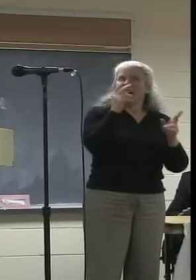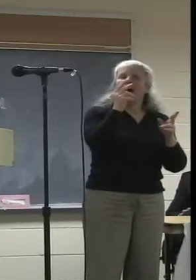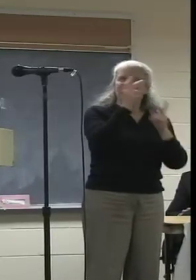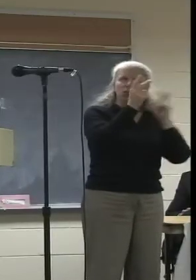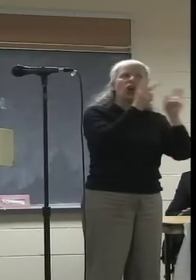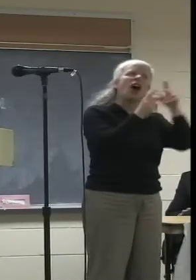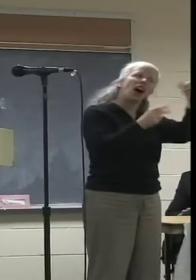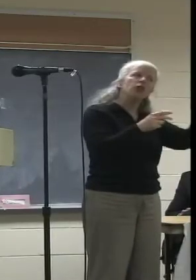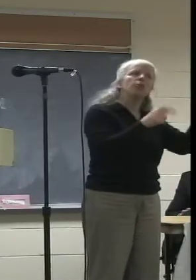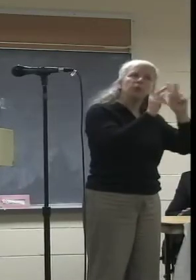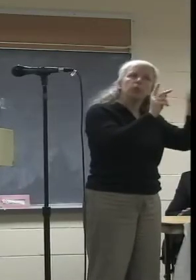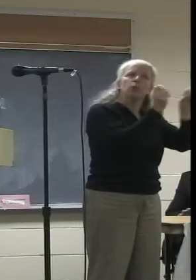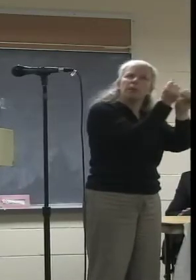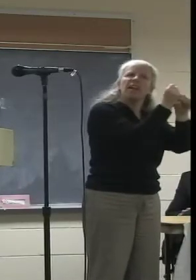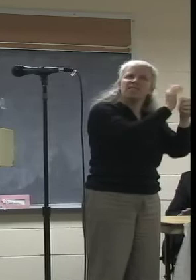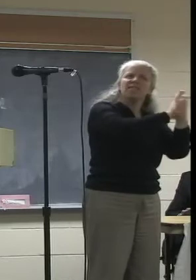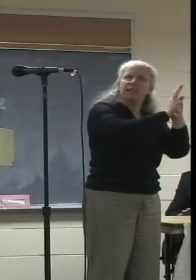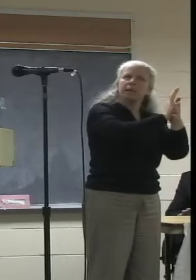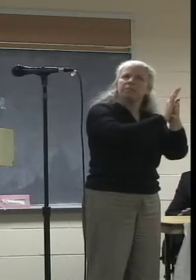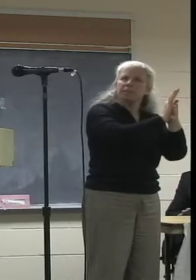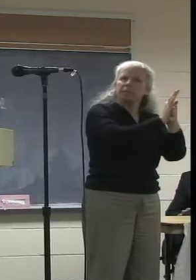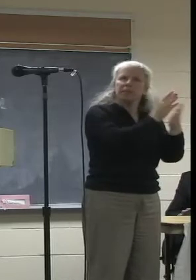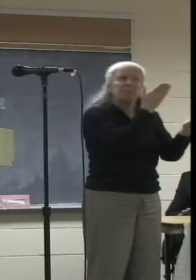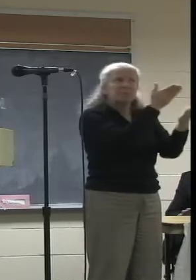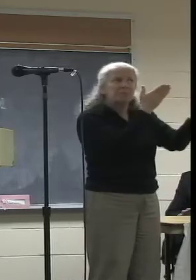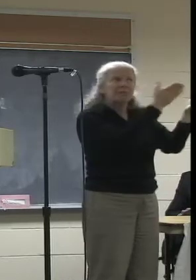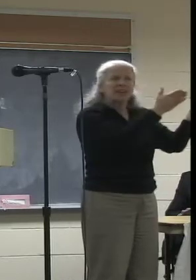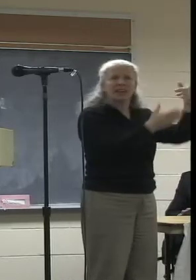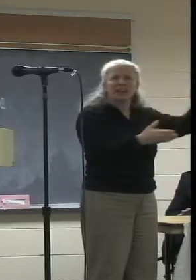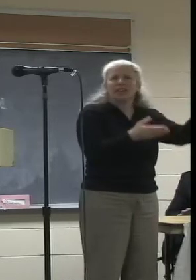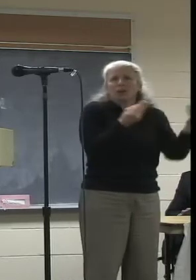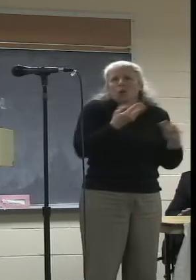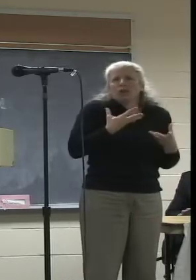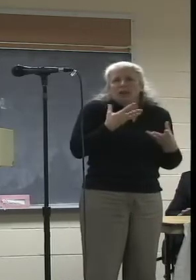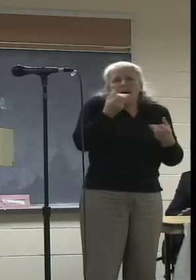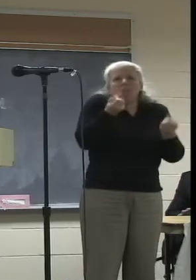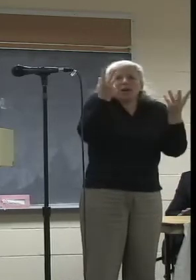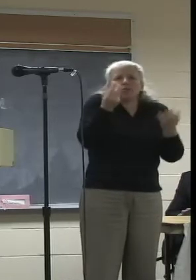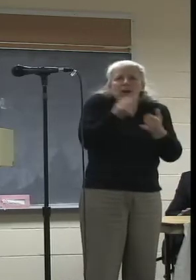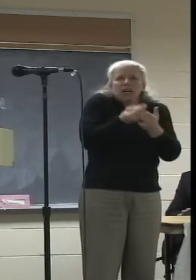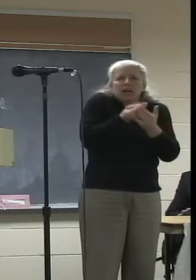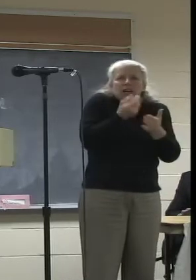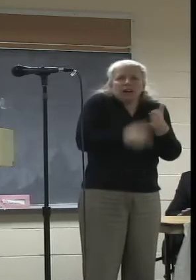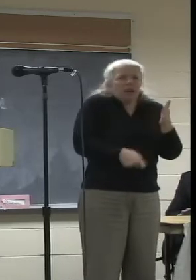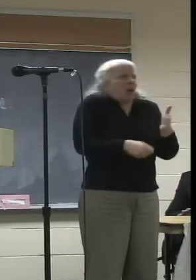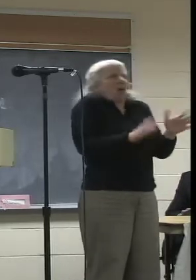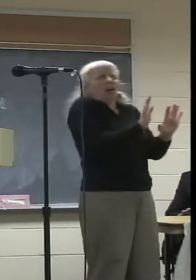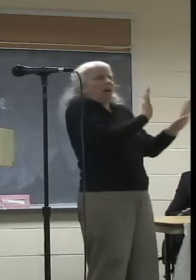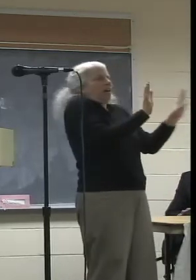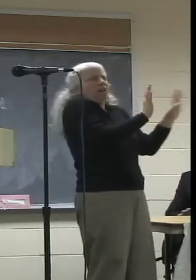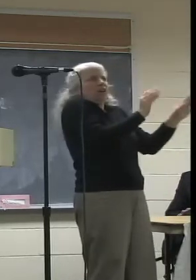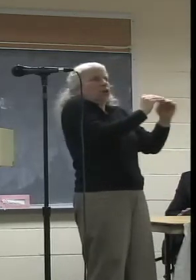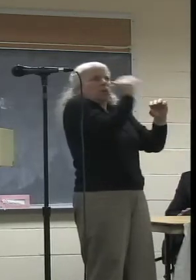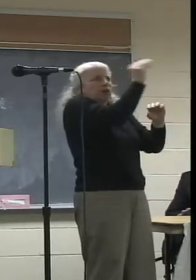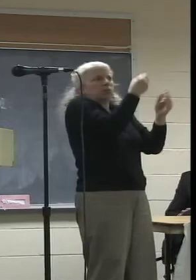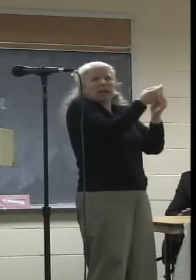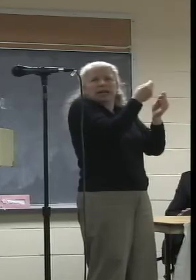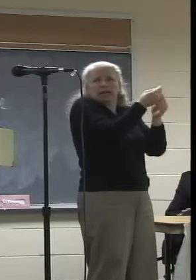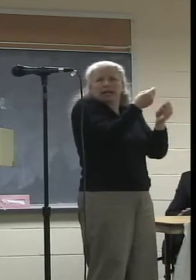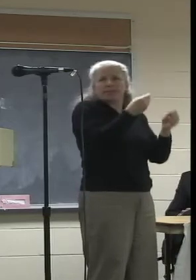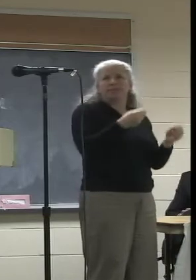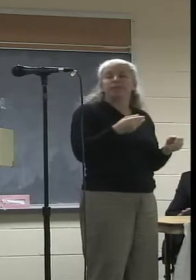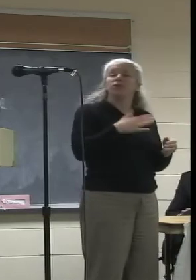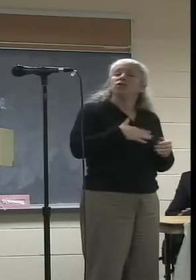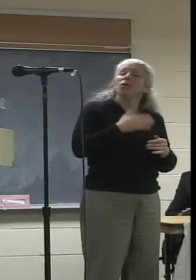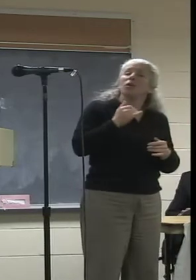filmmakers who did an estimation for us and it was way beyond our budget. And my last